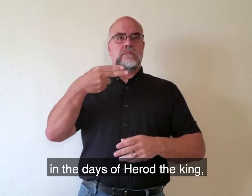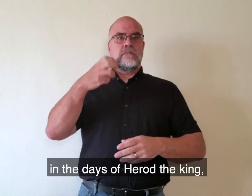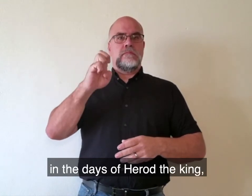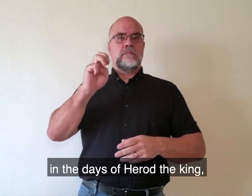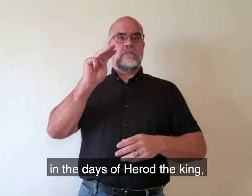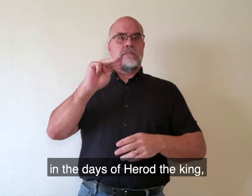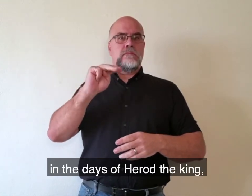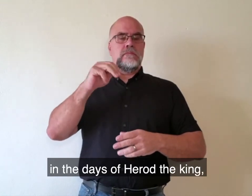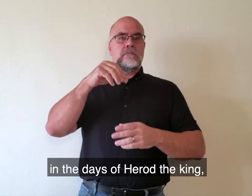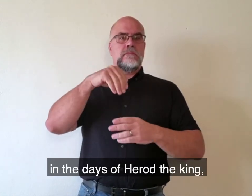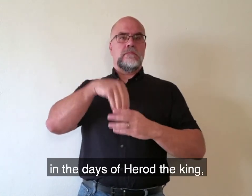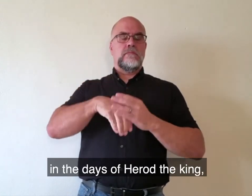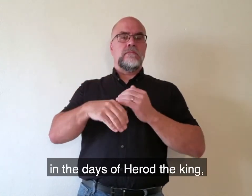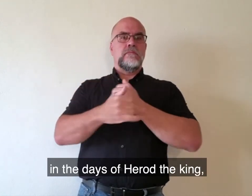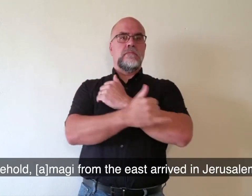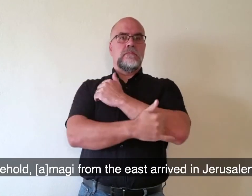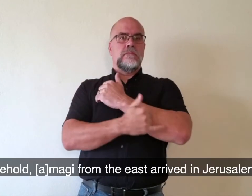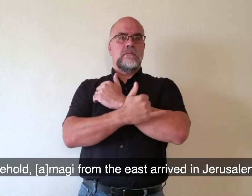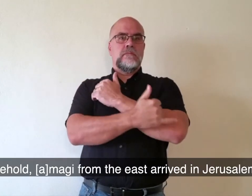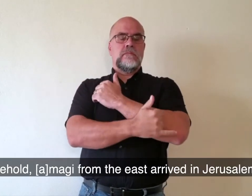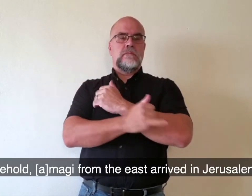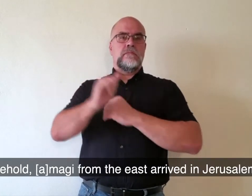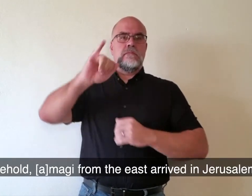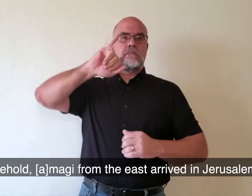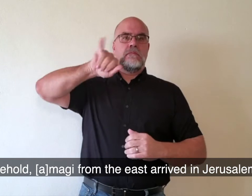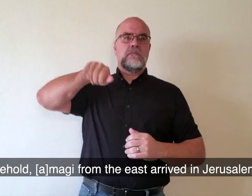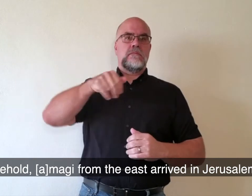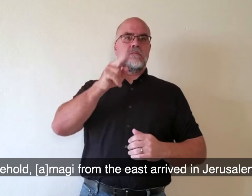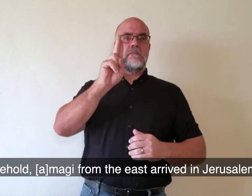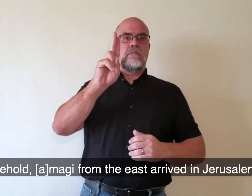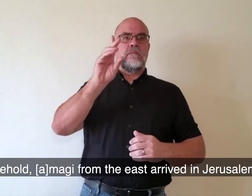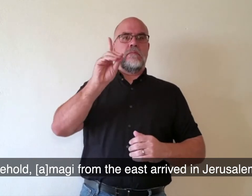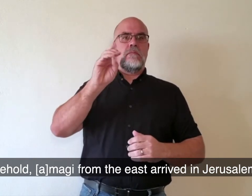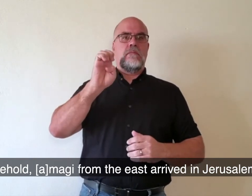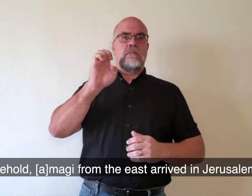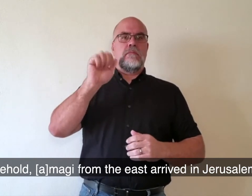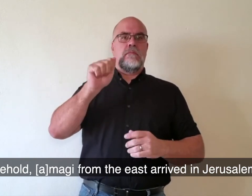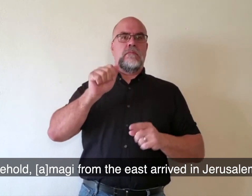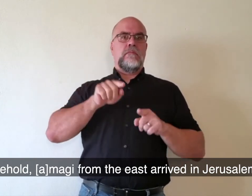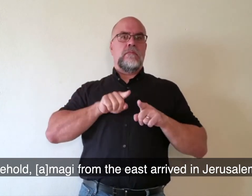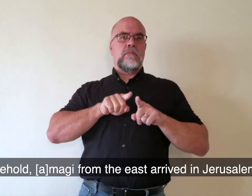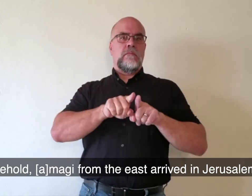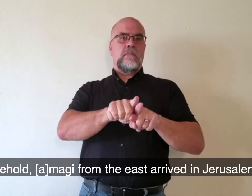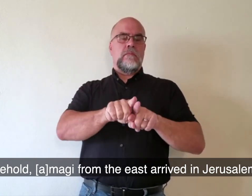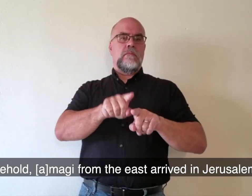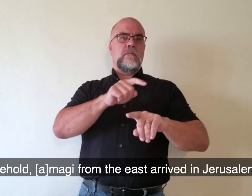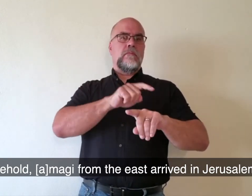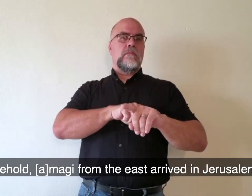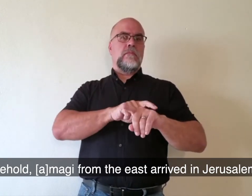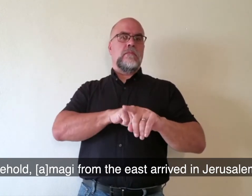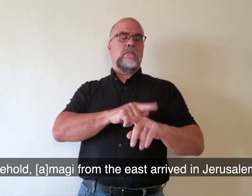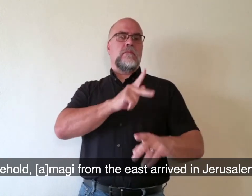Herod the king, behold, Magi from the east arrived in Jerusalem,